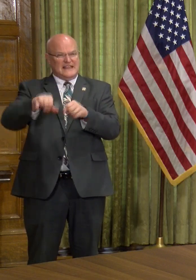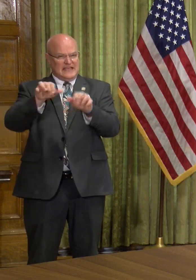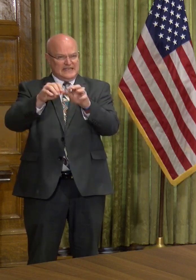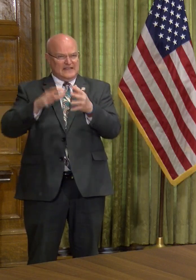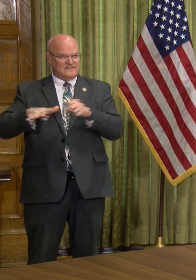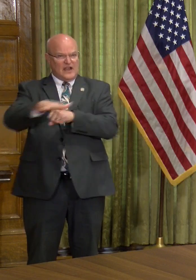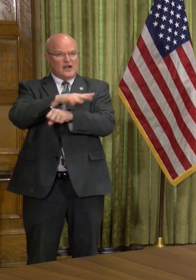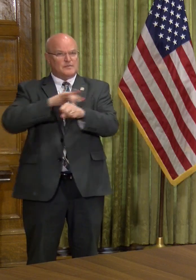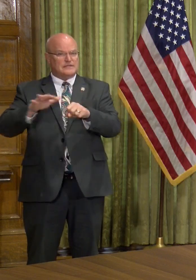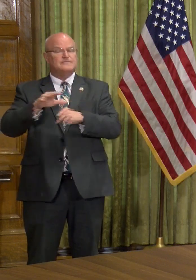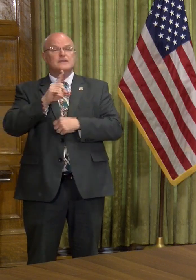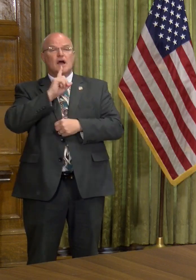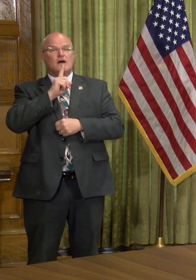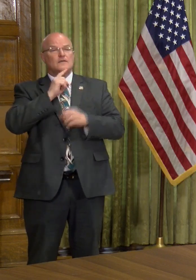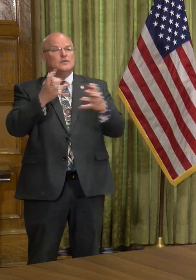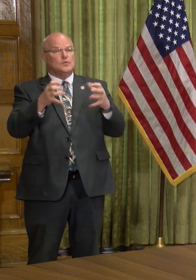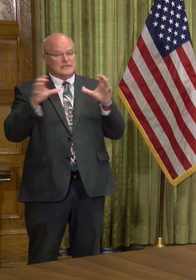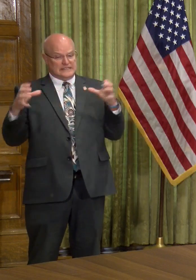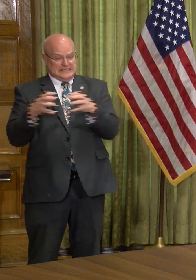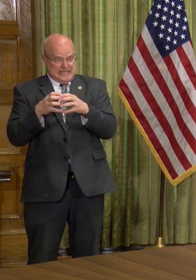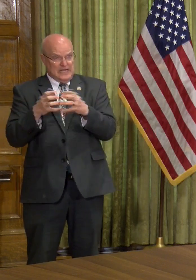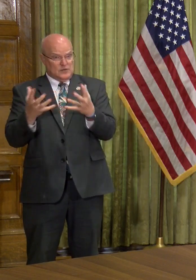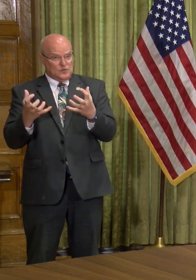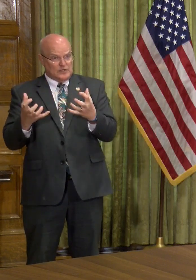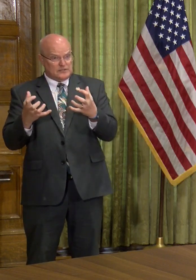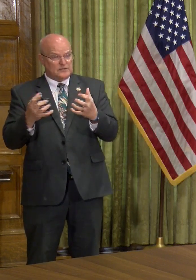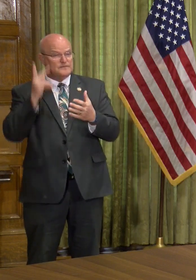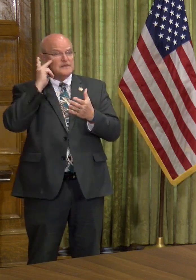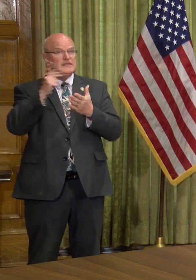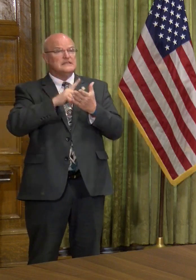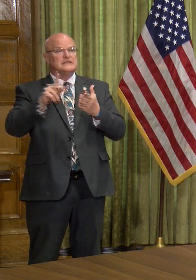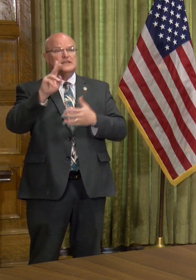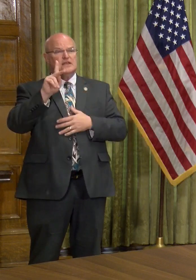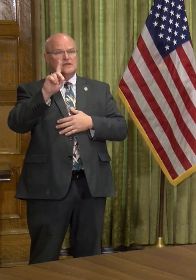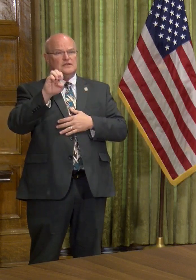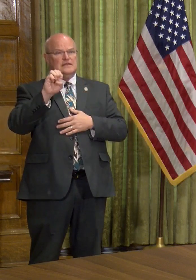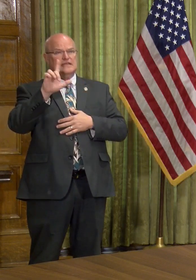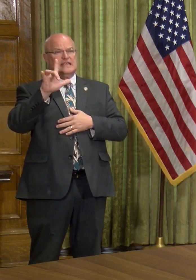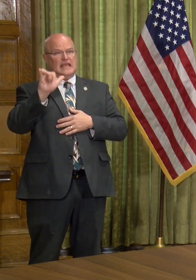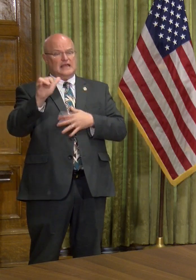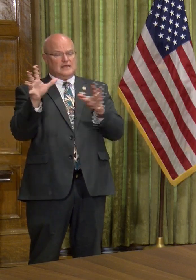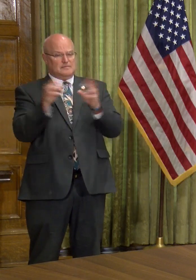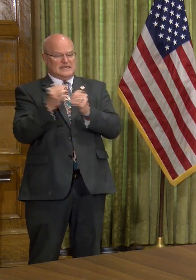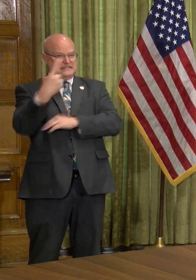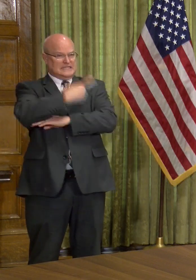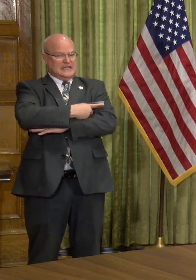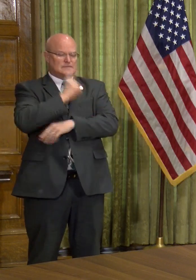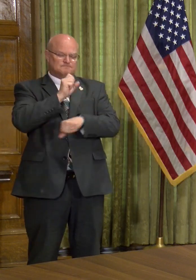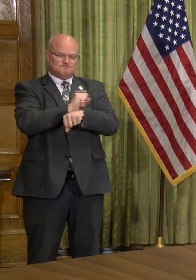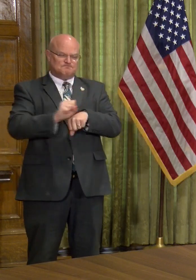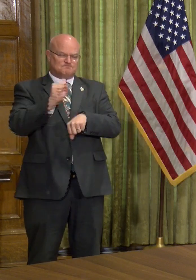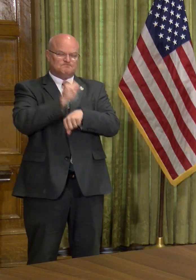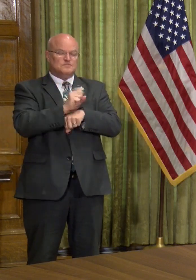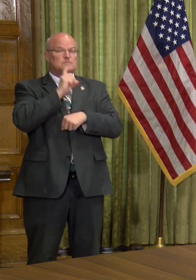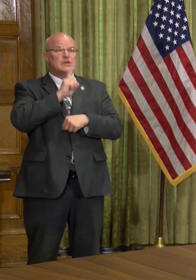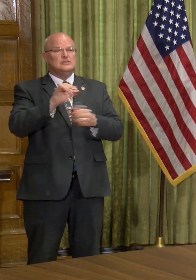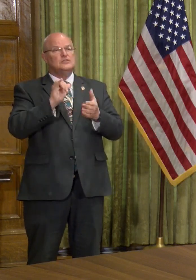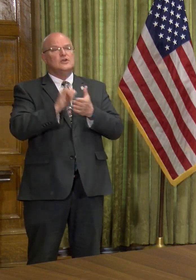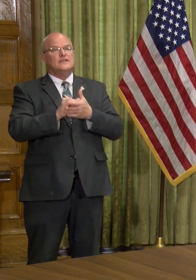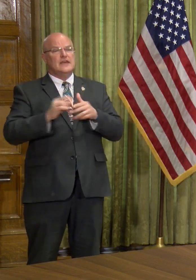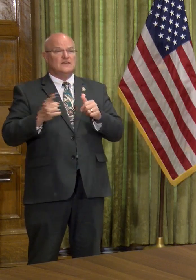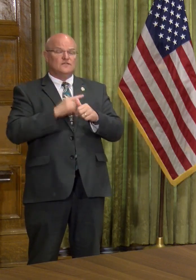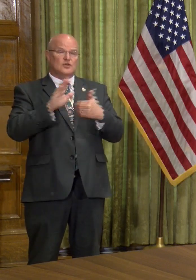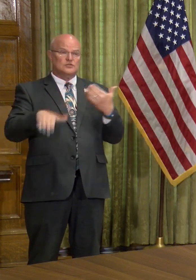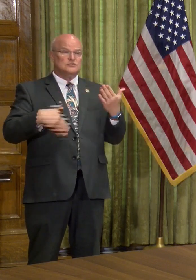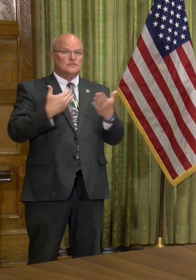environment. Obviously, you want to be able to contain it. Secretary Kelly, we met with today, is working very hard to make sure that,